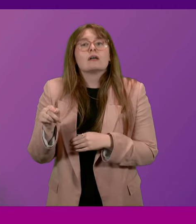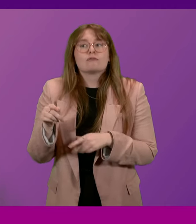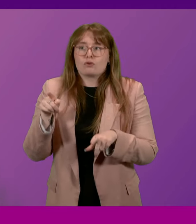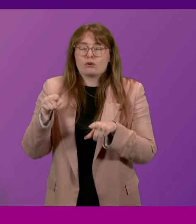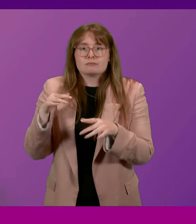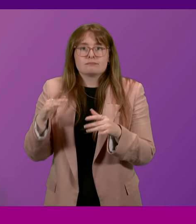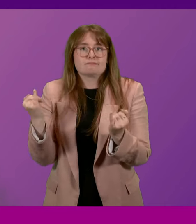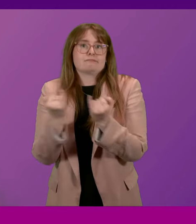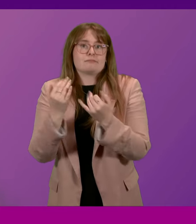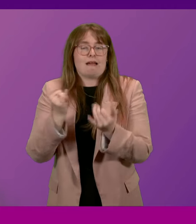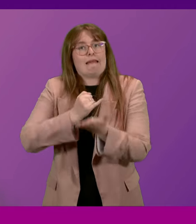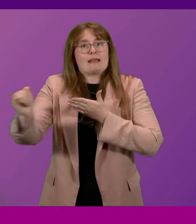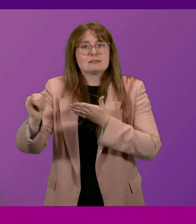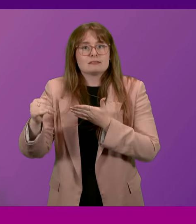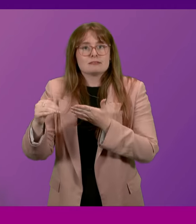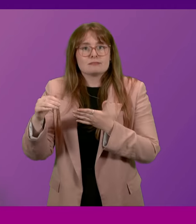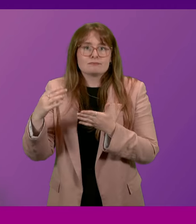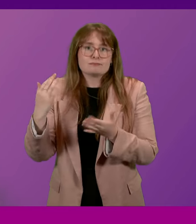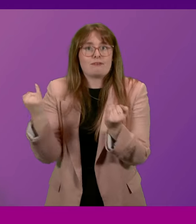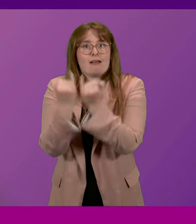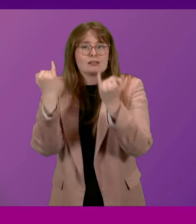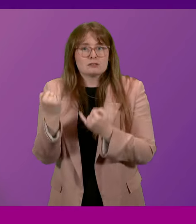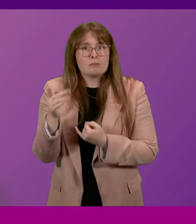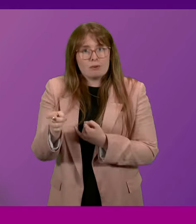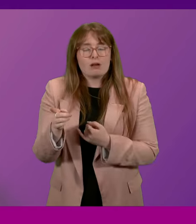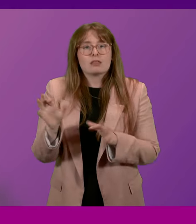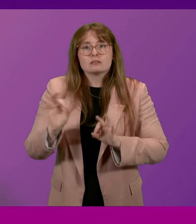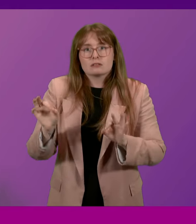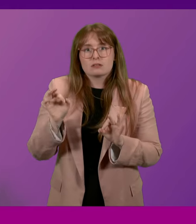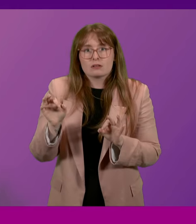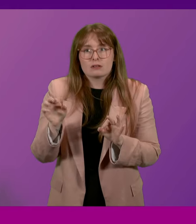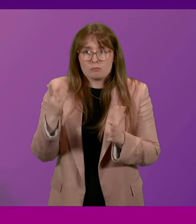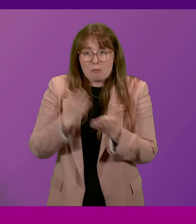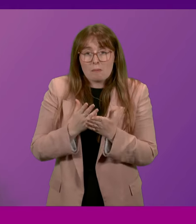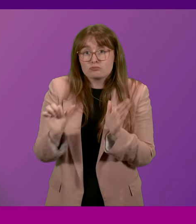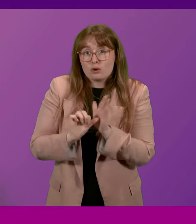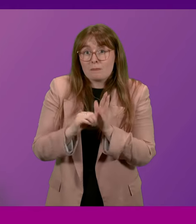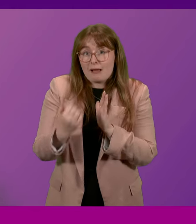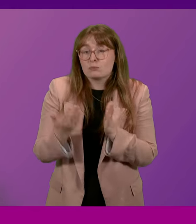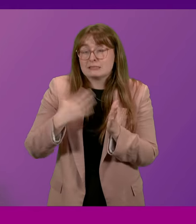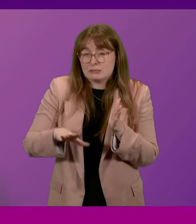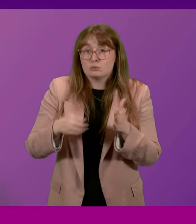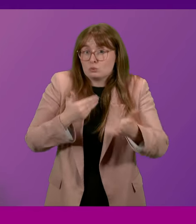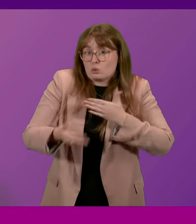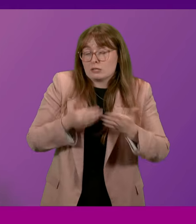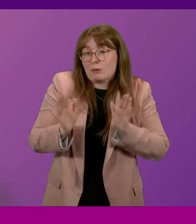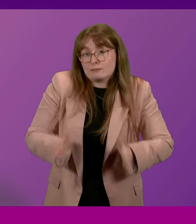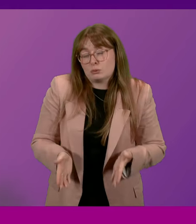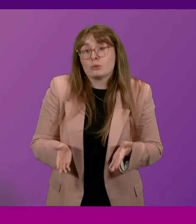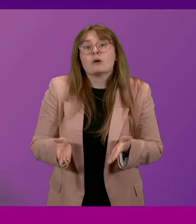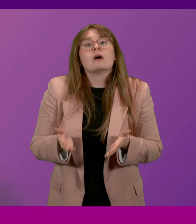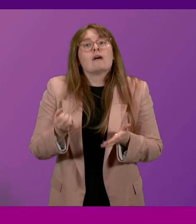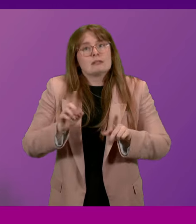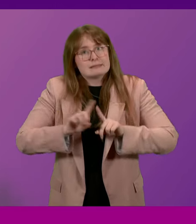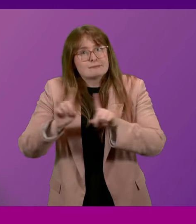violence. But I don't say any of that to in any way suggest that there is not a serious issue that has to be confronted here. There's a